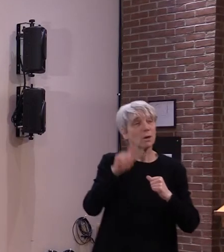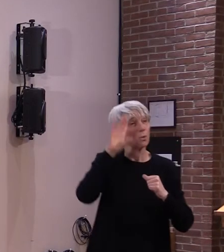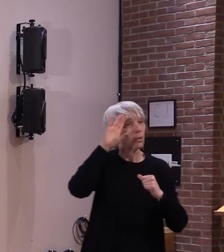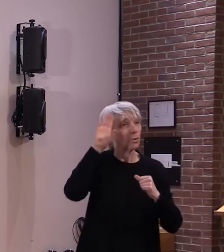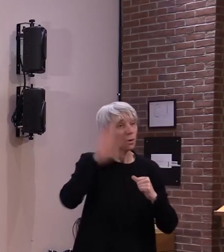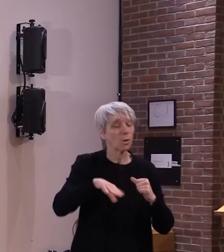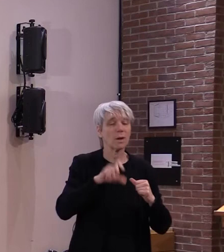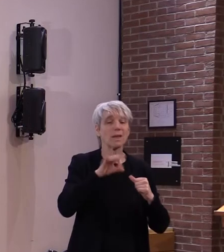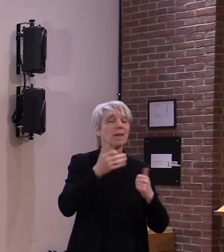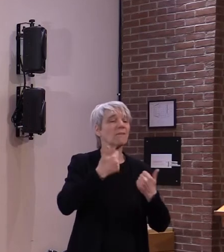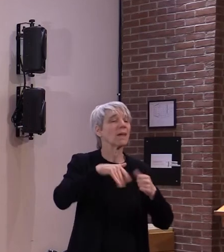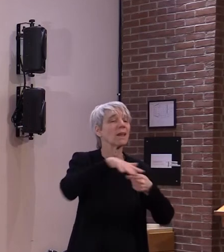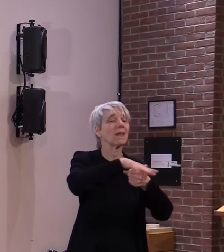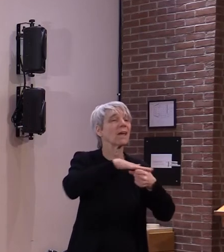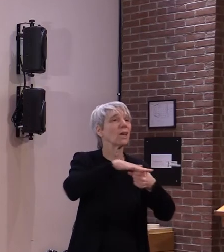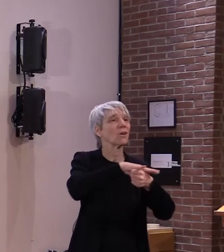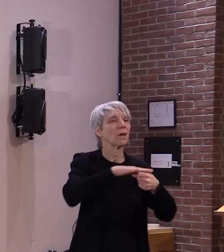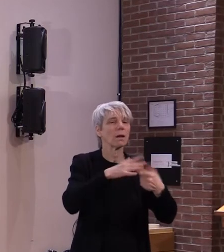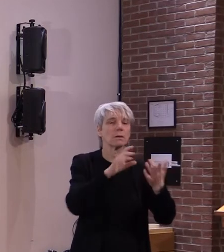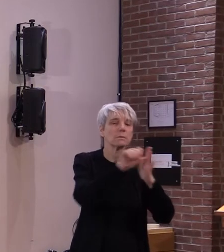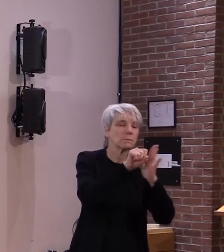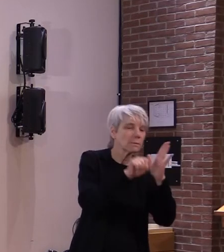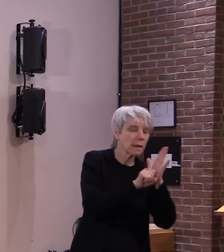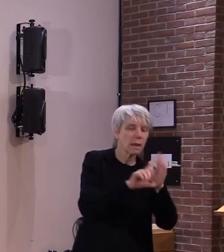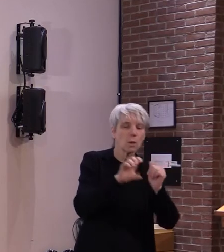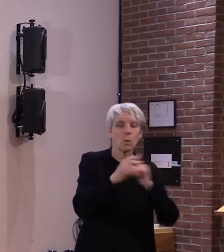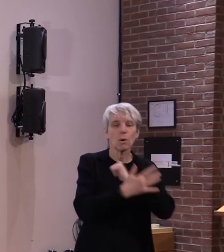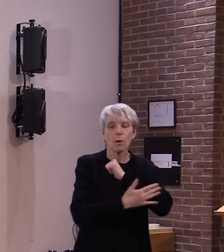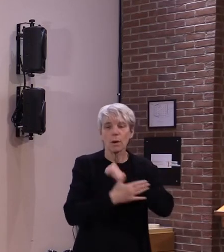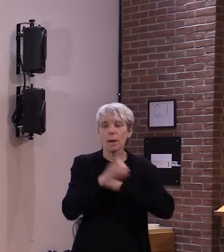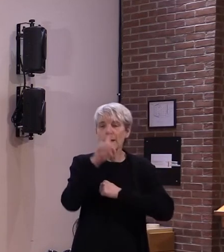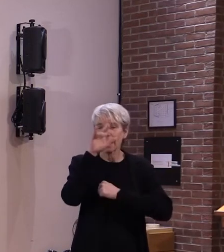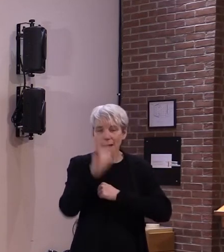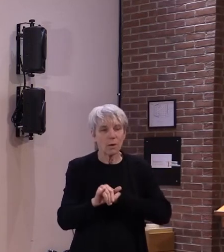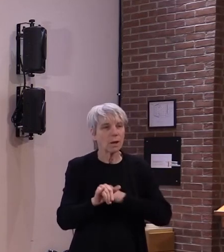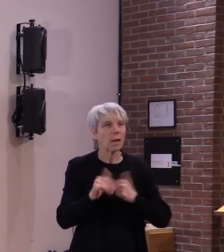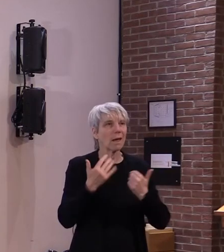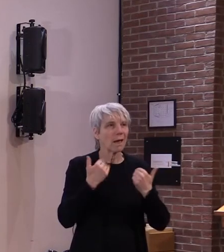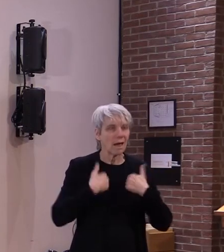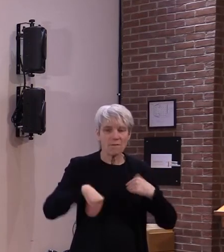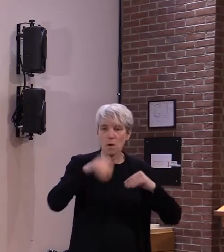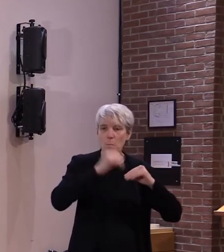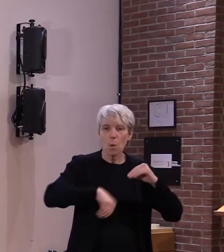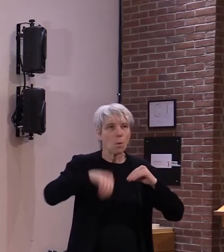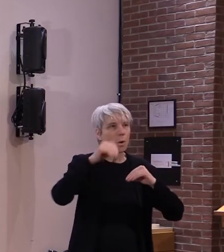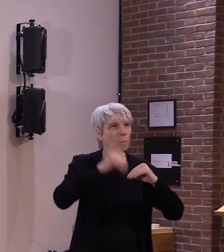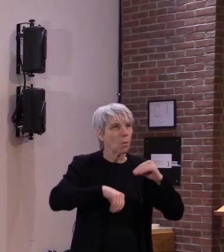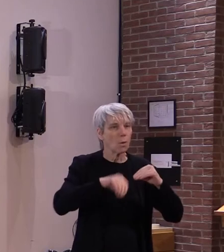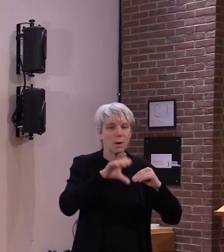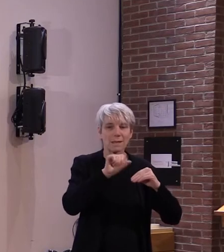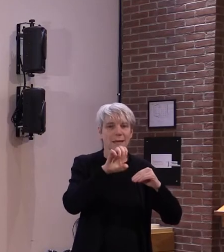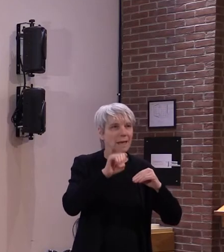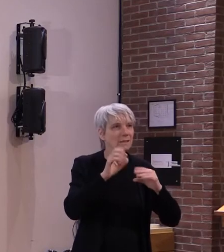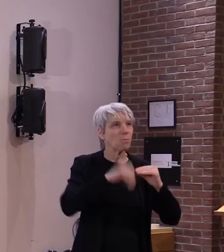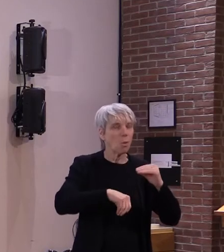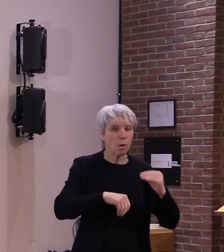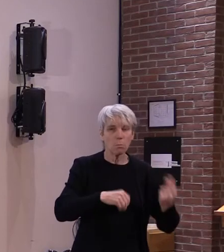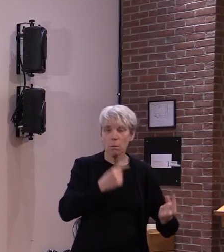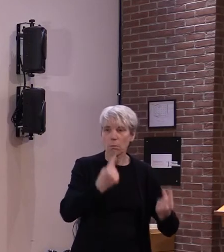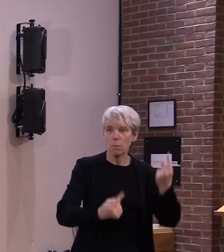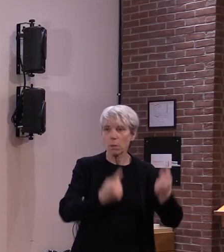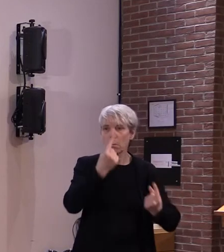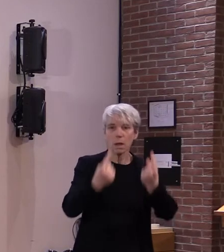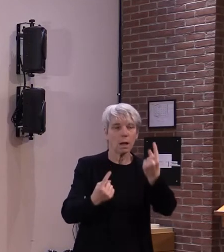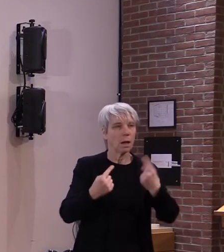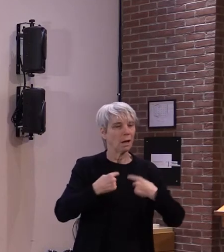in a community increases it's just more likely that a person is going to come in contact with someone who has been in contact with the virus